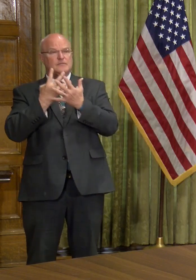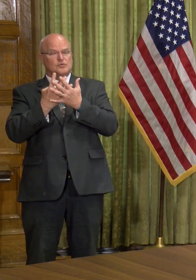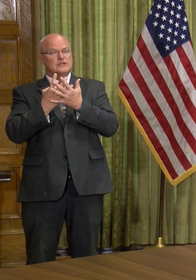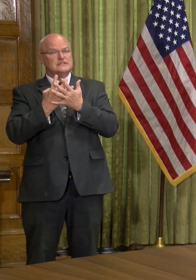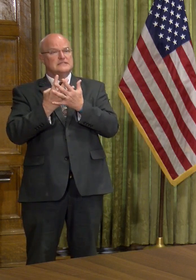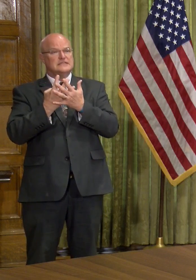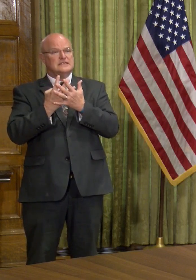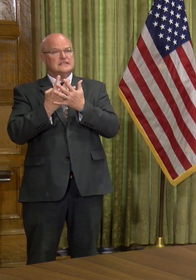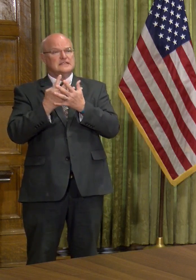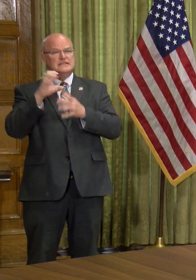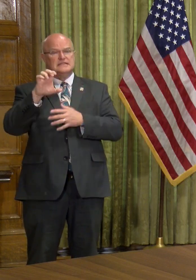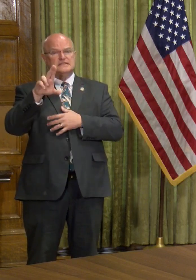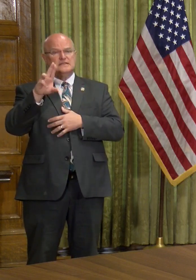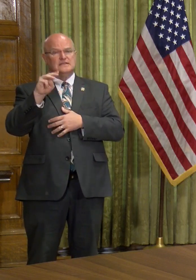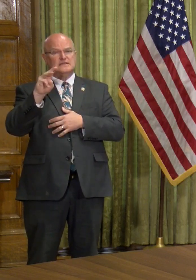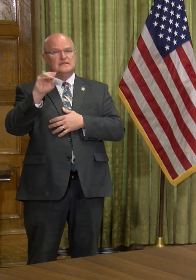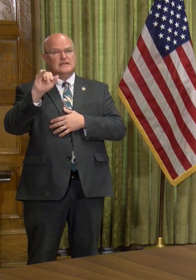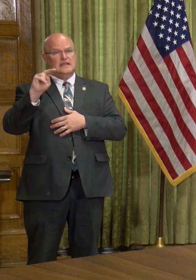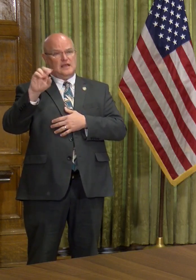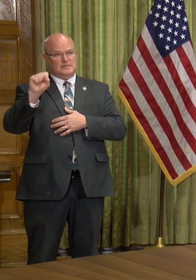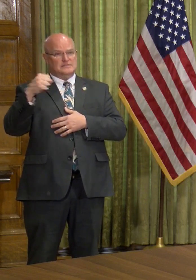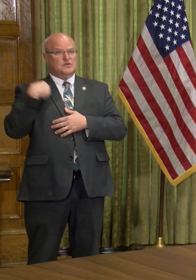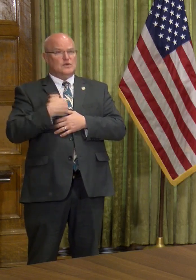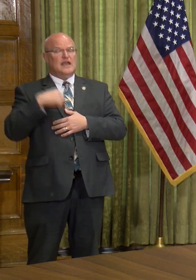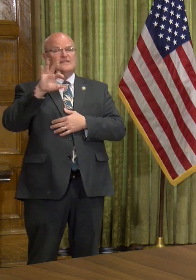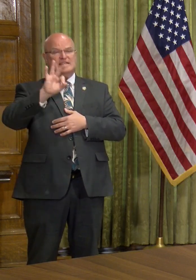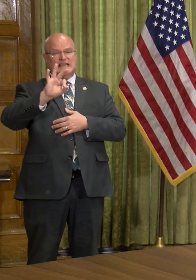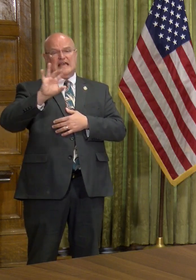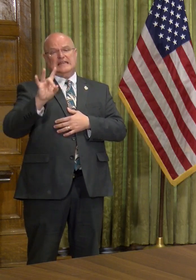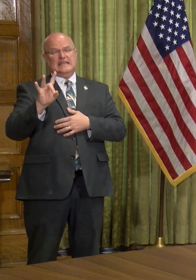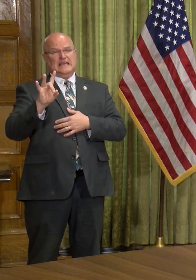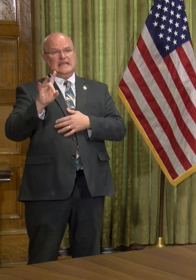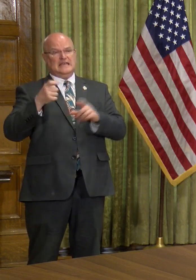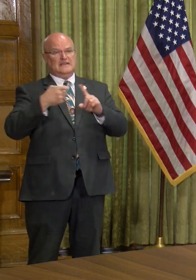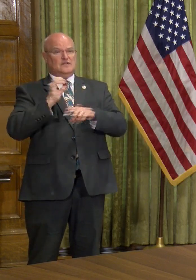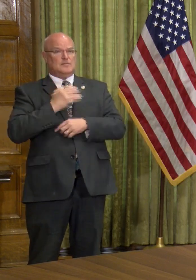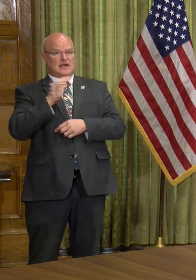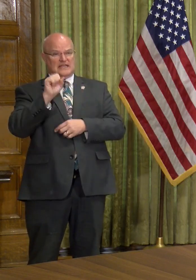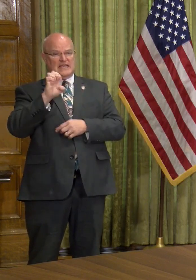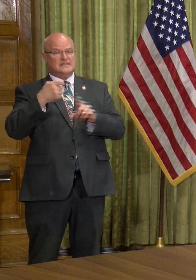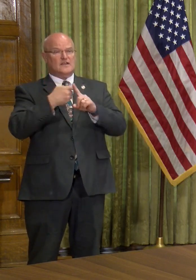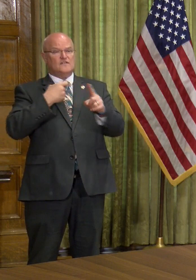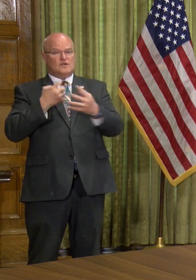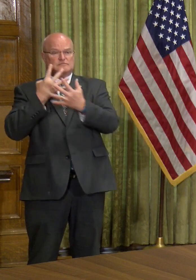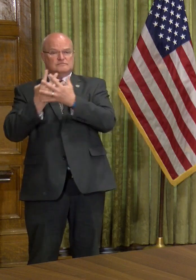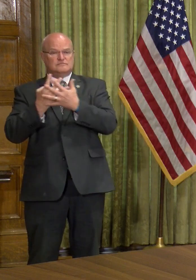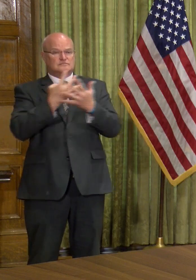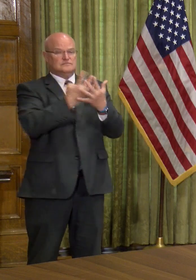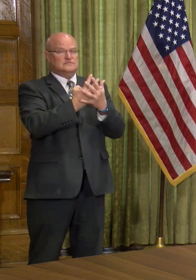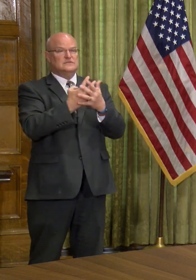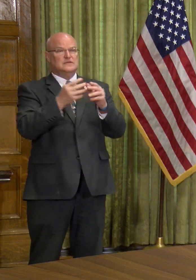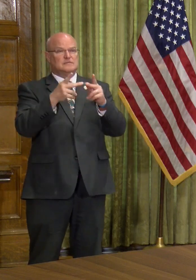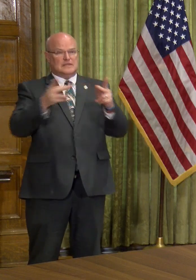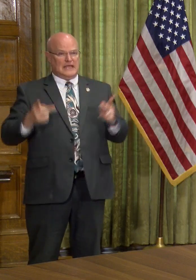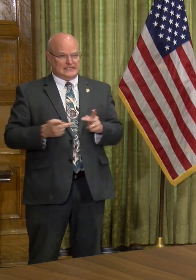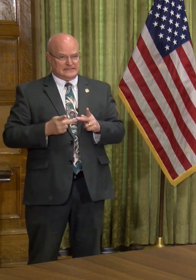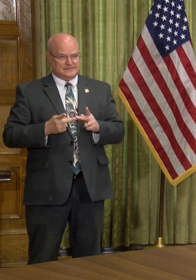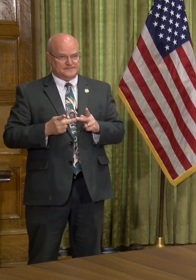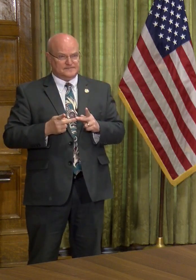in Cummins, that we have 98 of our cases are from a shelter-in-place environment.